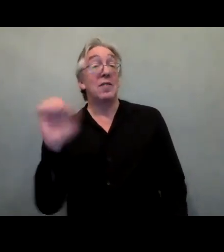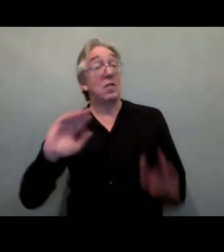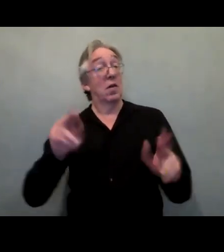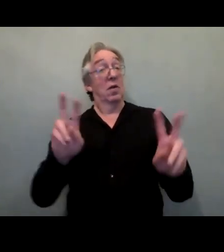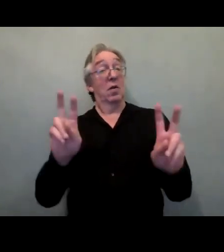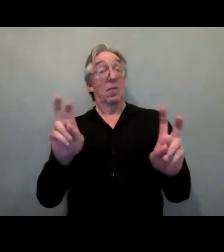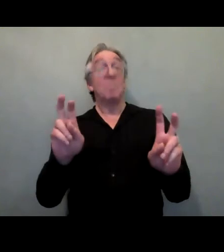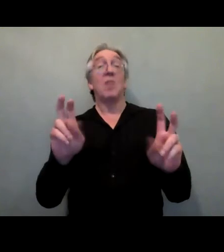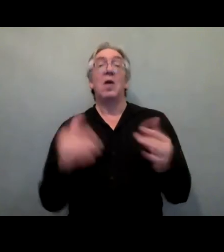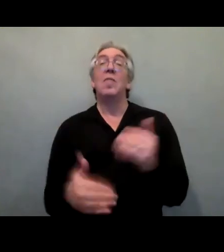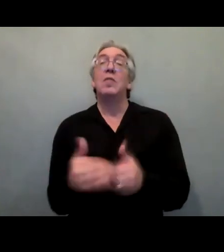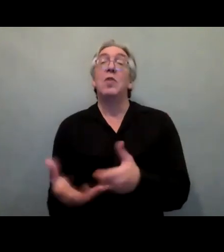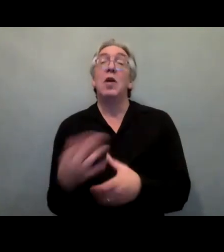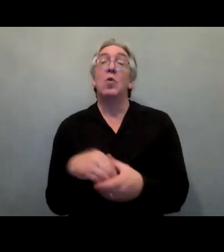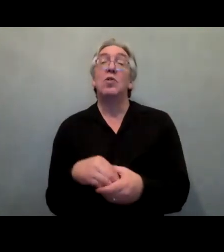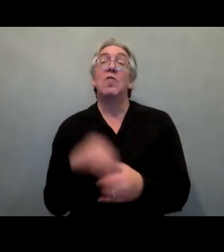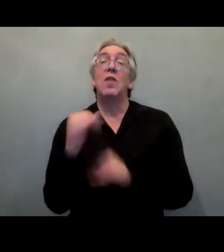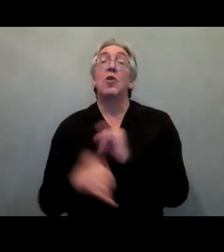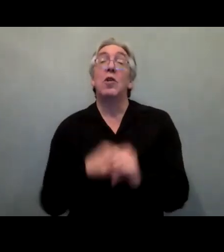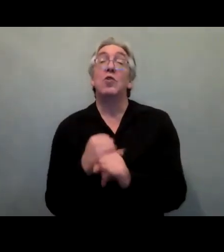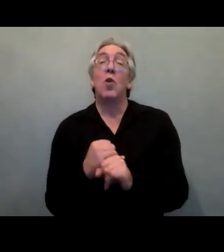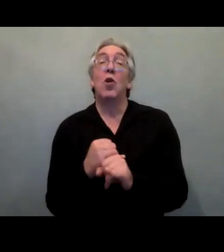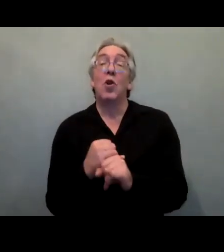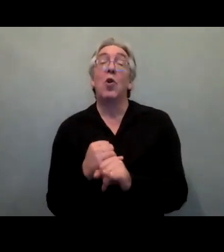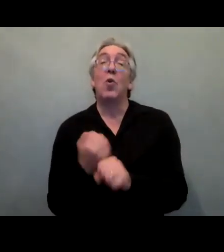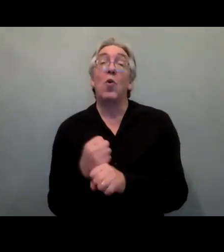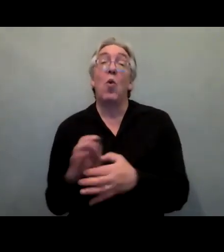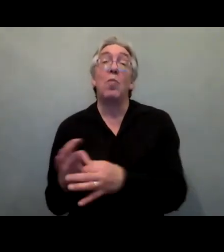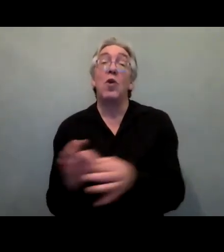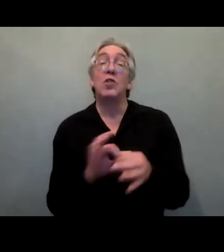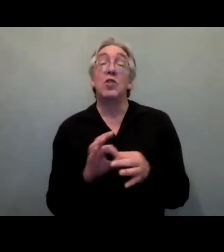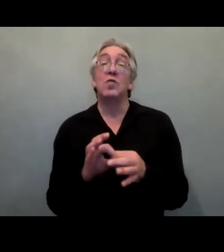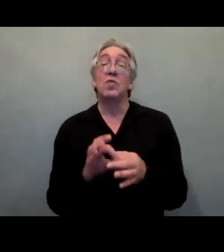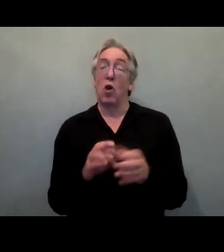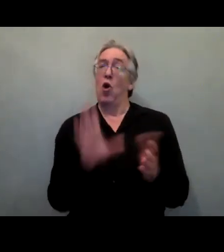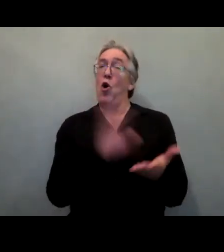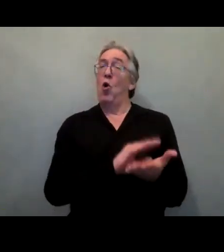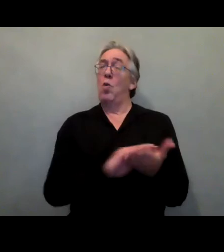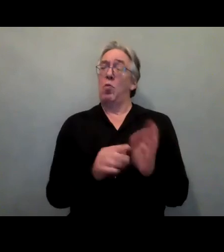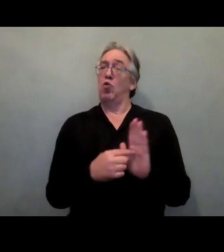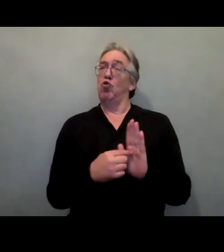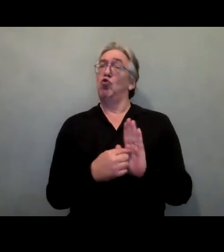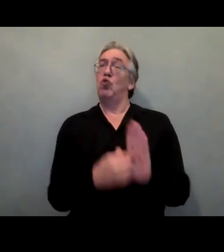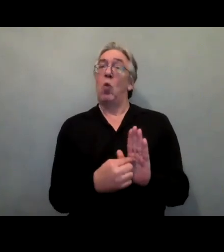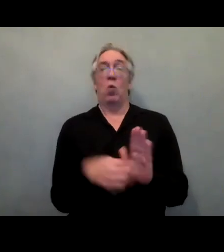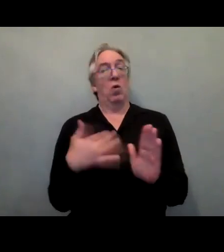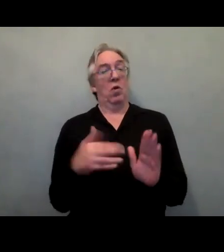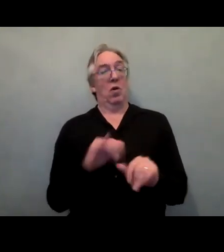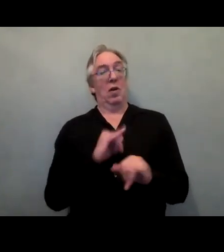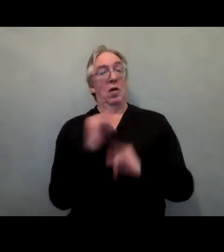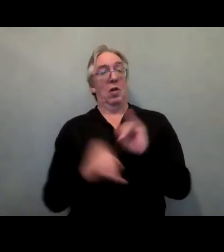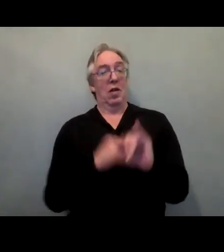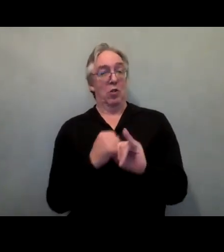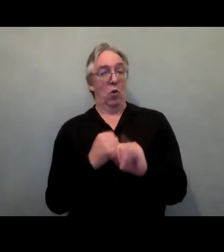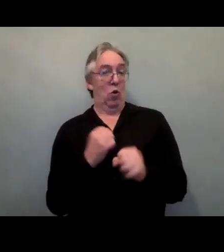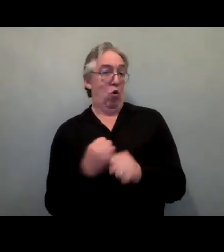Cooperation. The report discusses the importance of international cooperation to support the rights of people with disabilities, but also provides